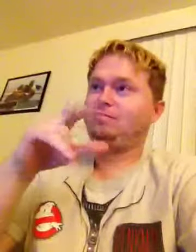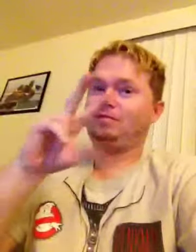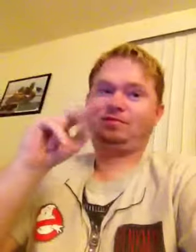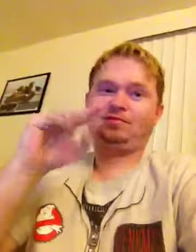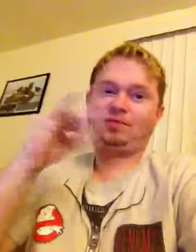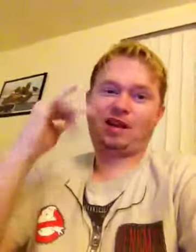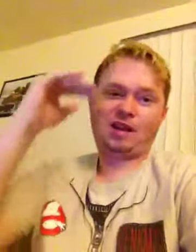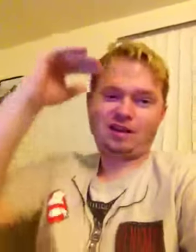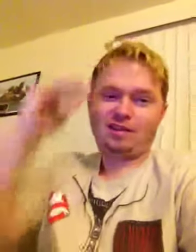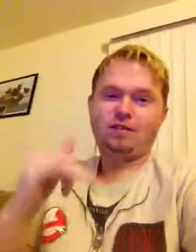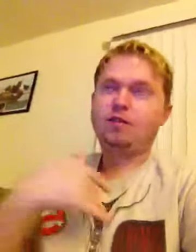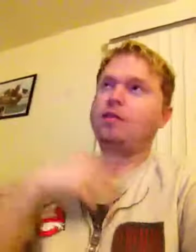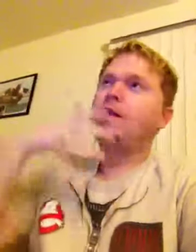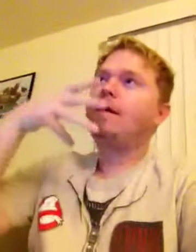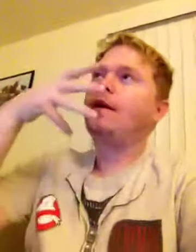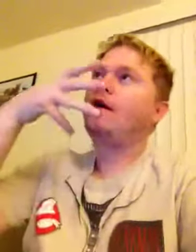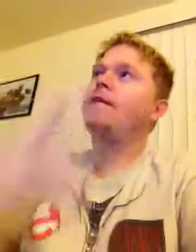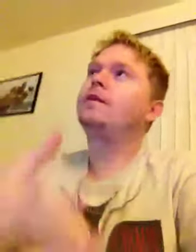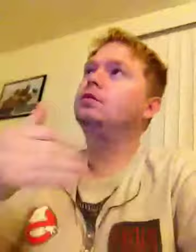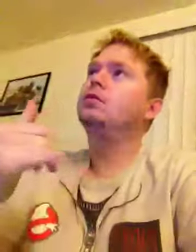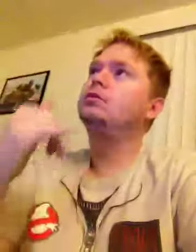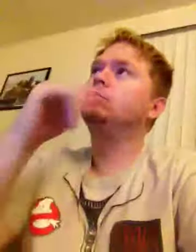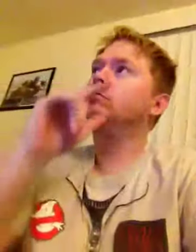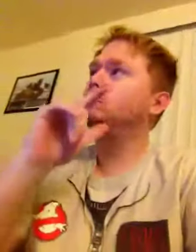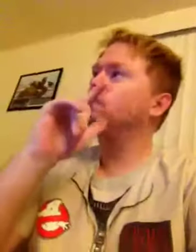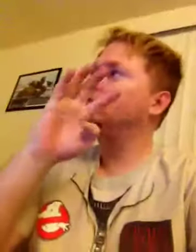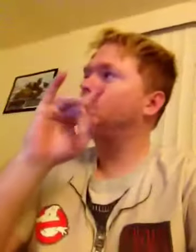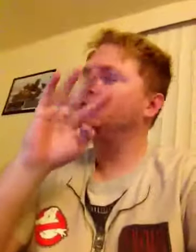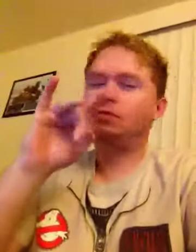This is obviously some sort of mistake, right? I I don't know what I'm doing in this room, sir.